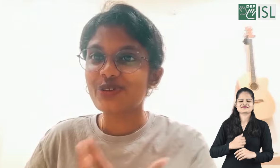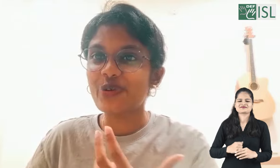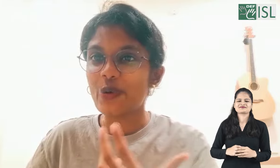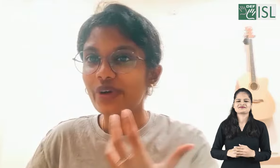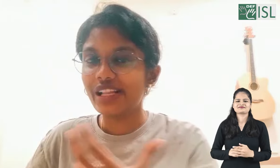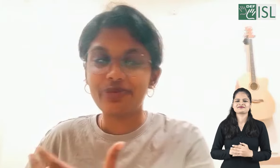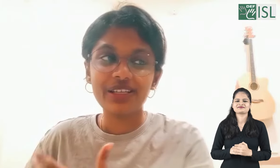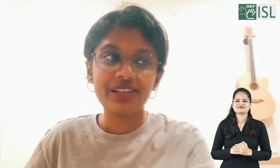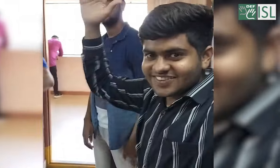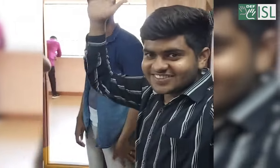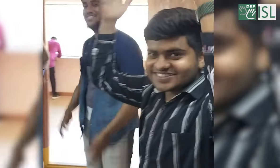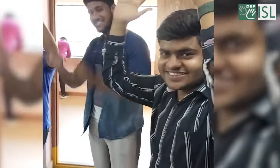overwhelming.